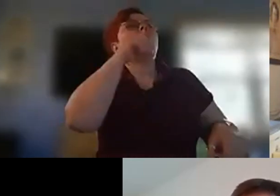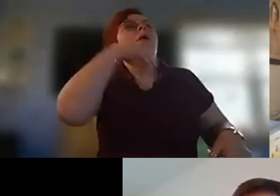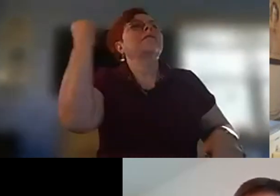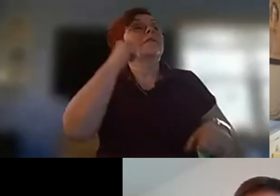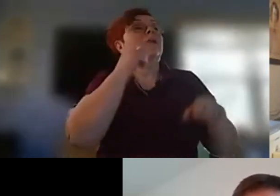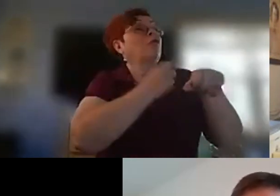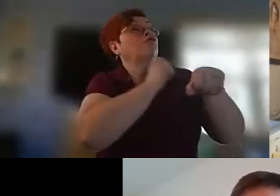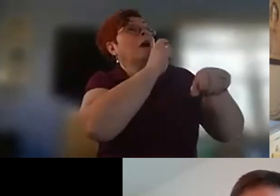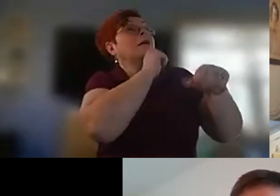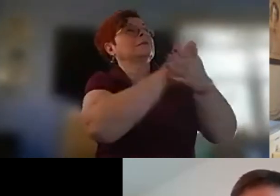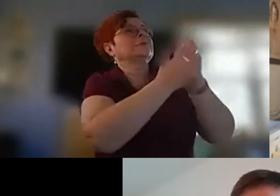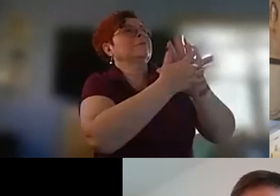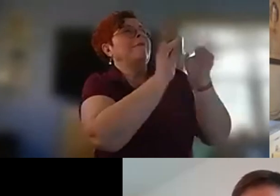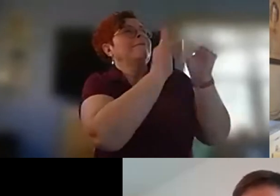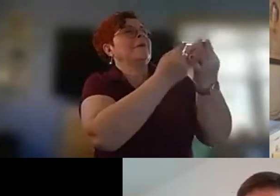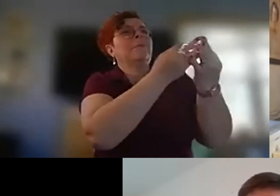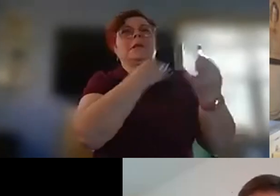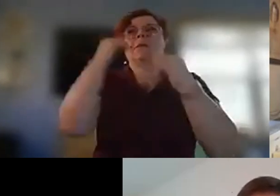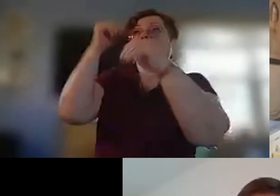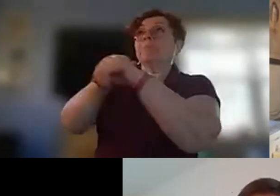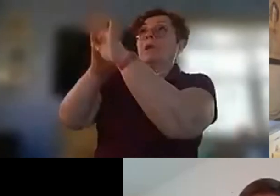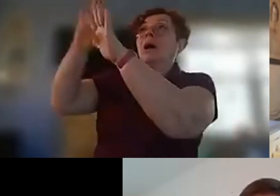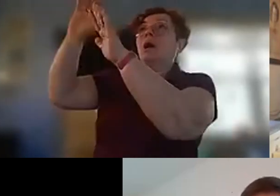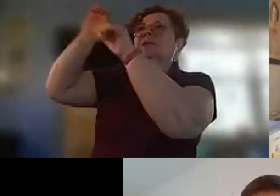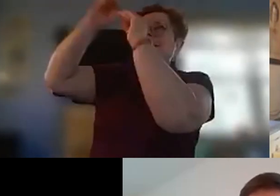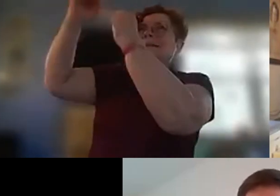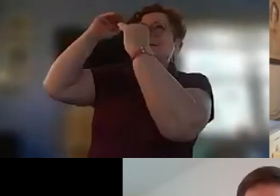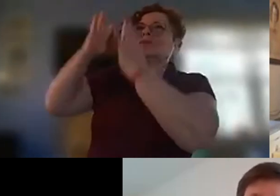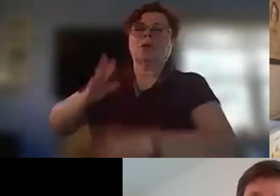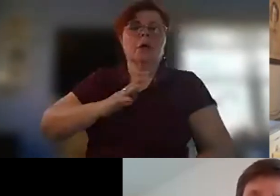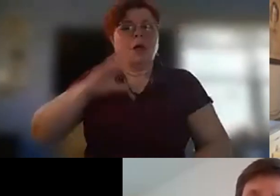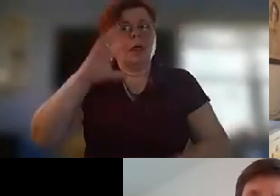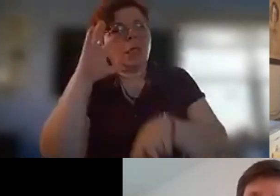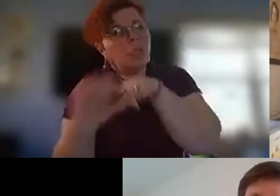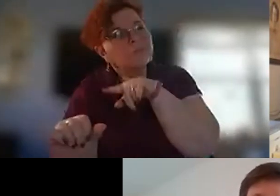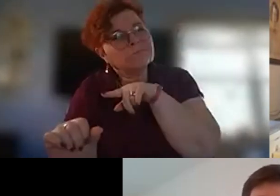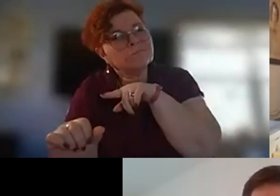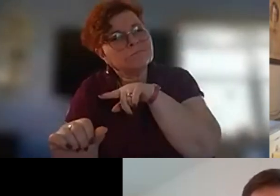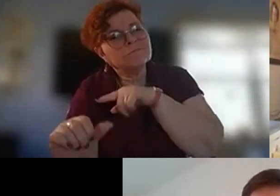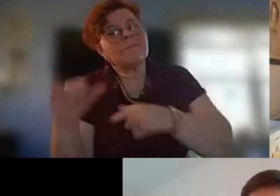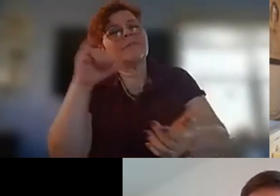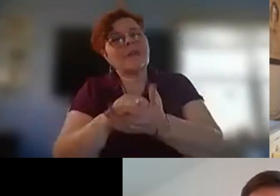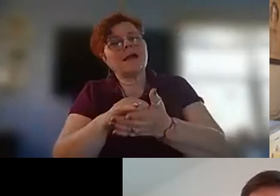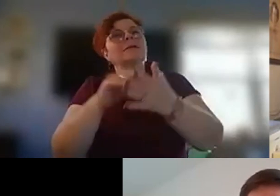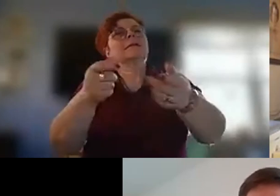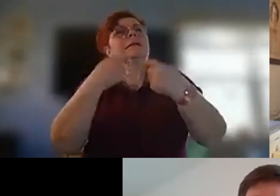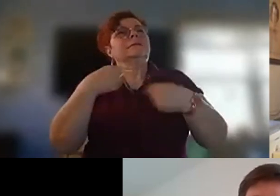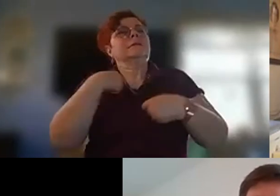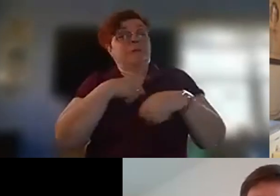so all of this kind of pulls us into the value and and and importance of of uh of an